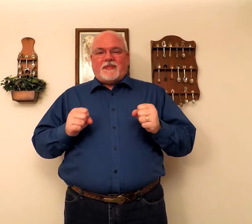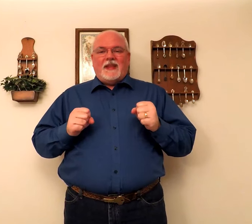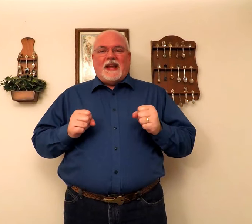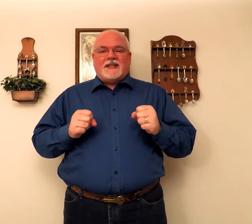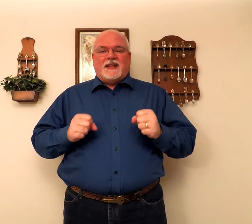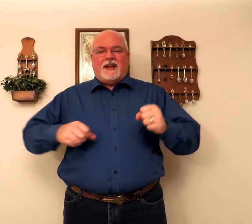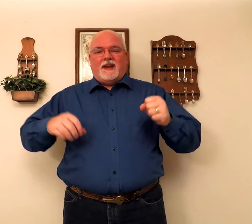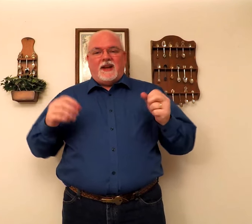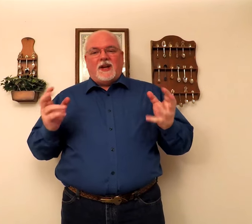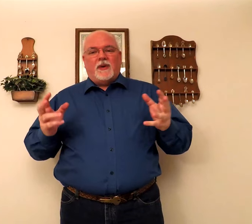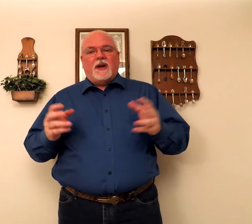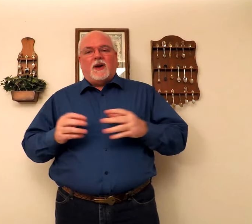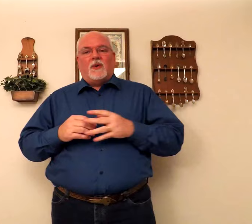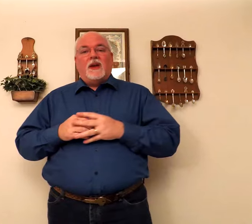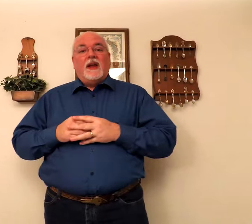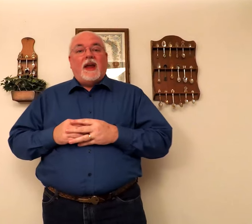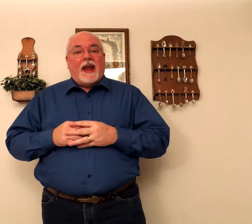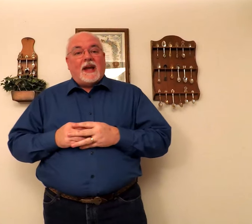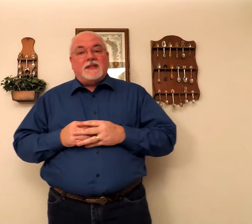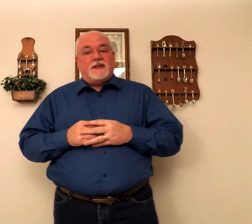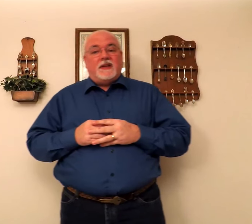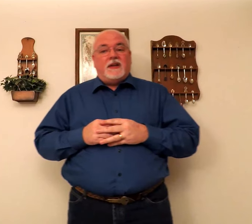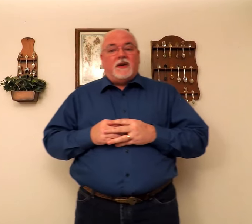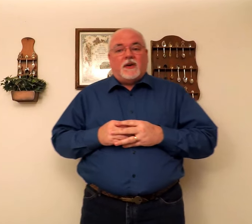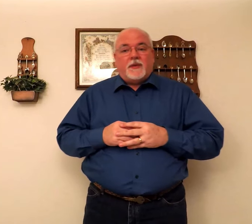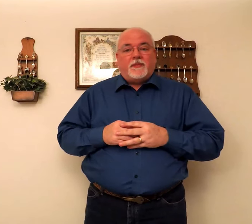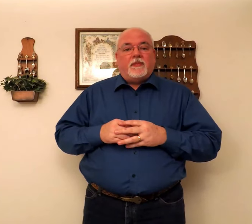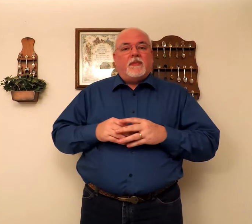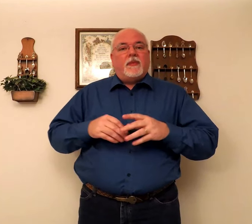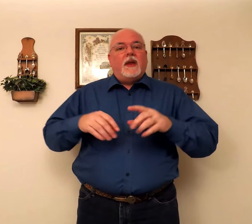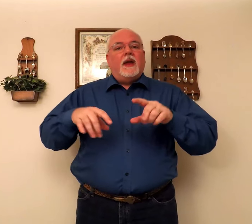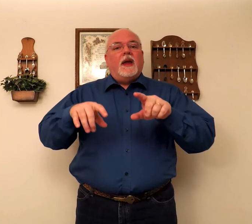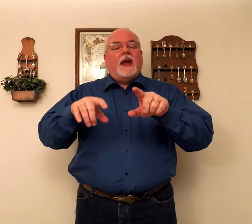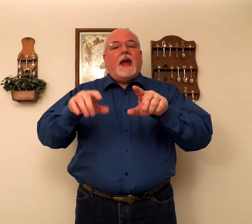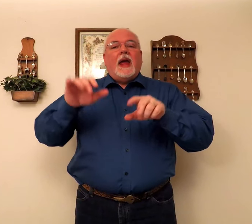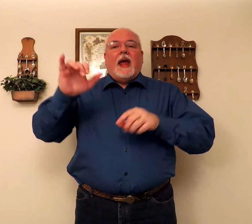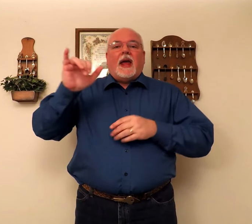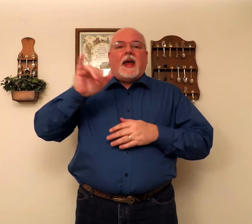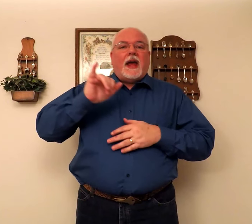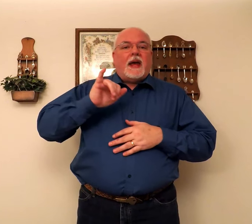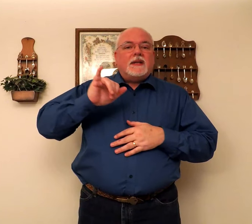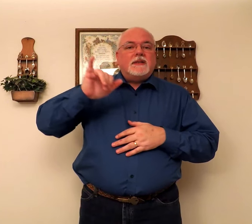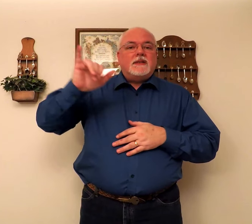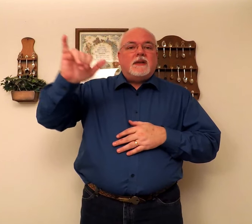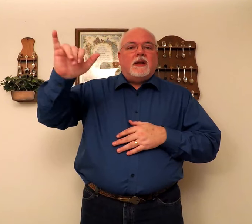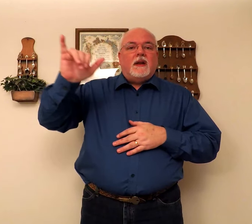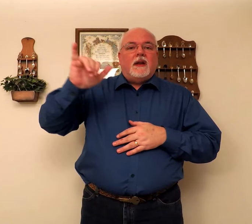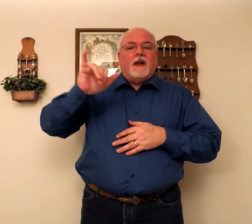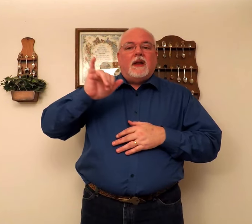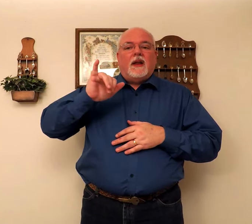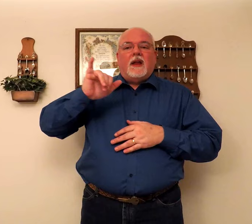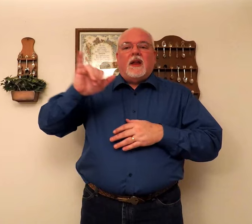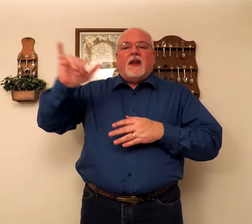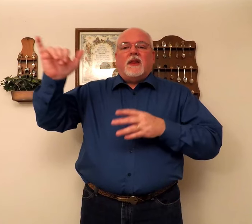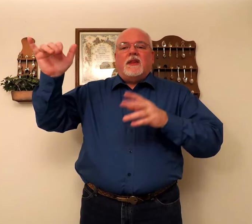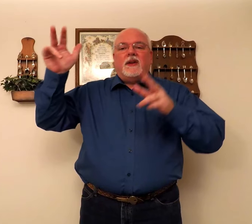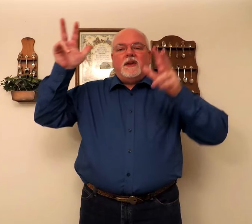that said, here we go. So, as the deer, as the